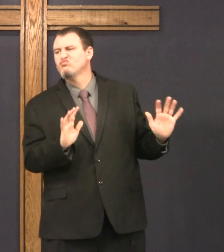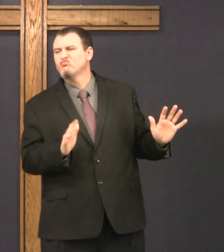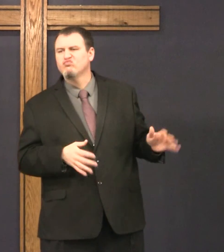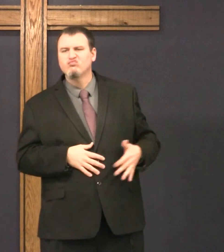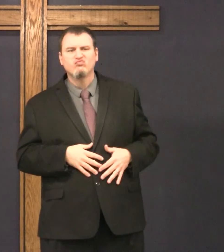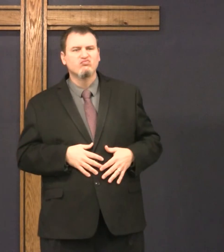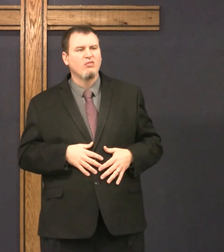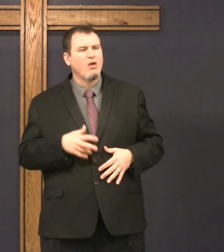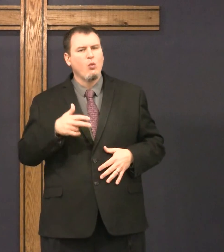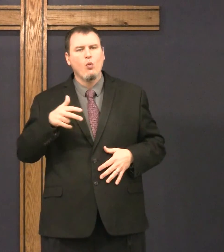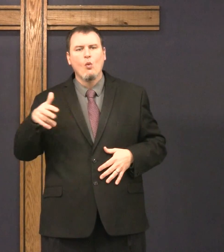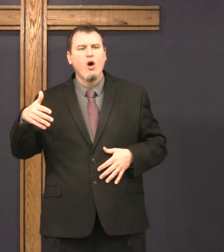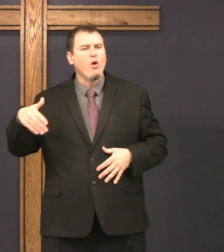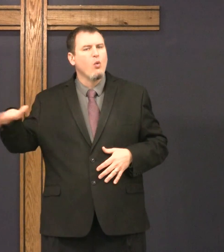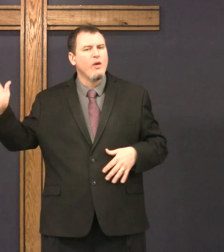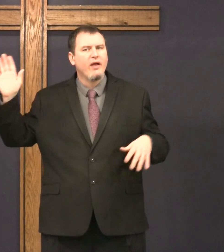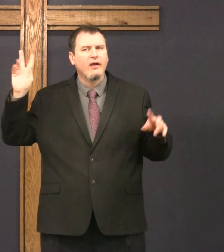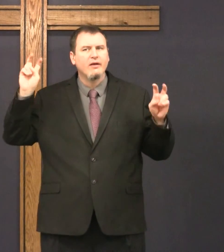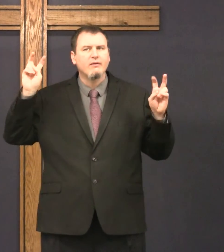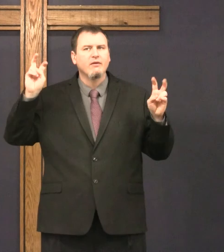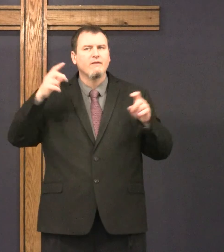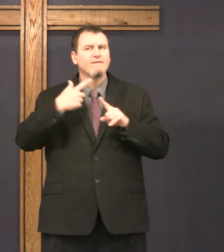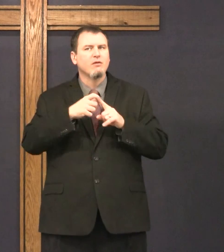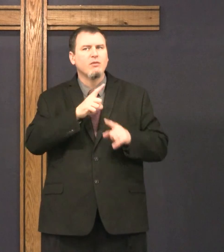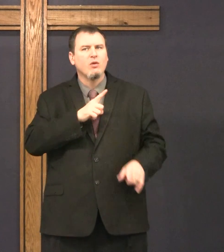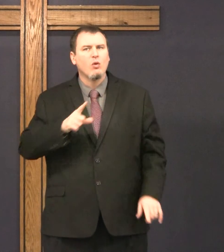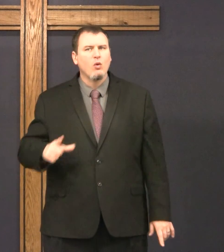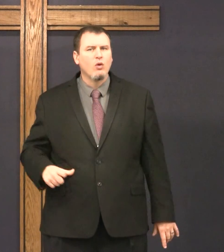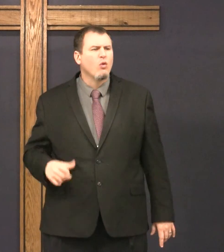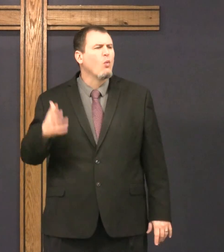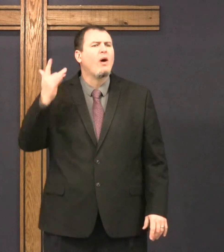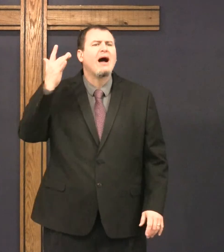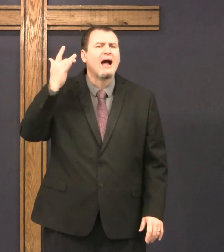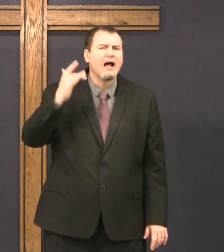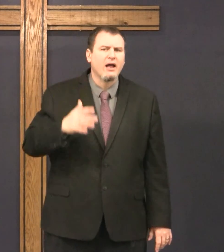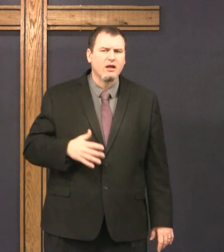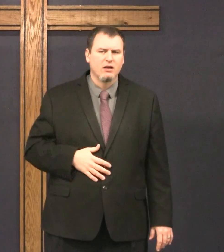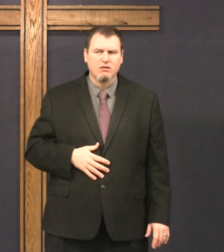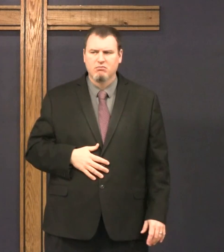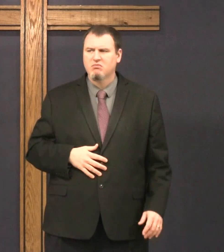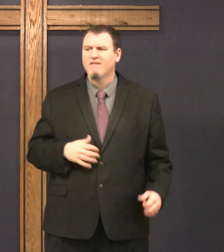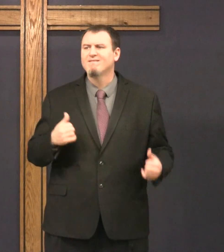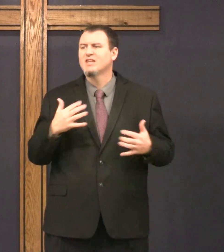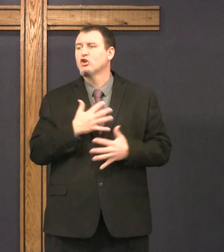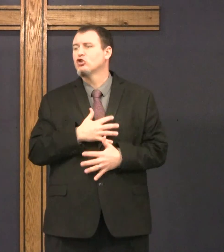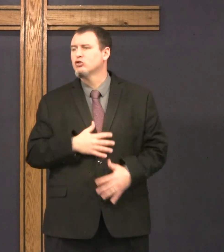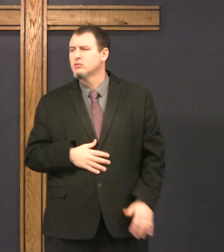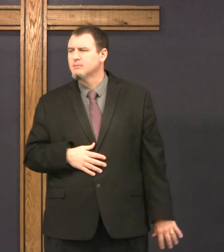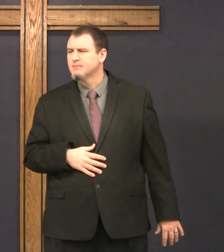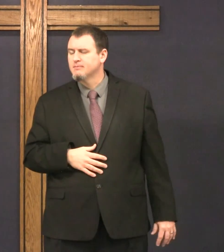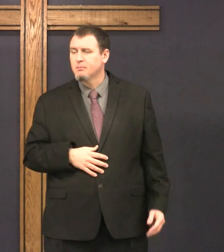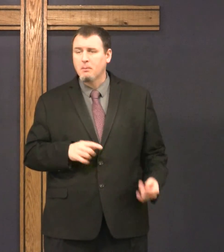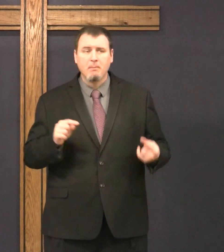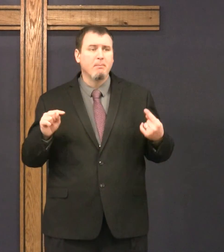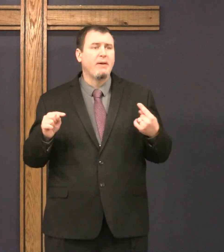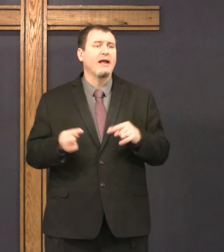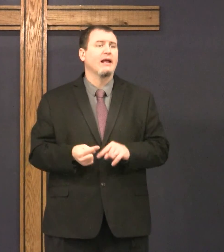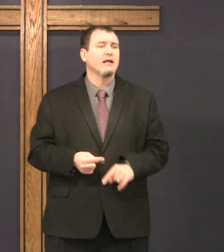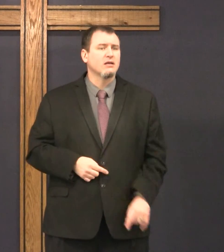walked away from the war. Why? Because of fear,